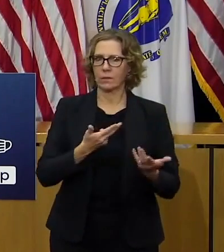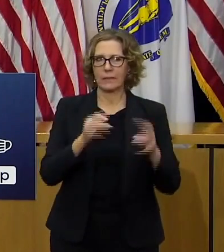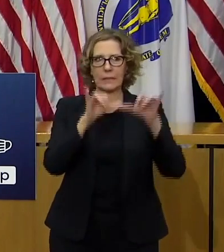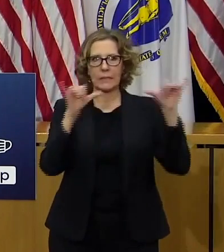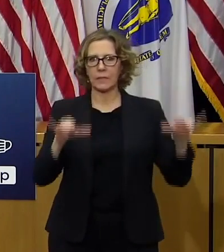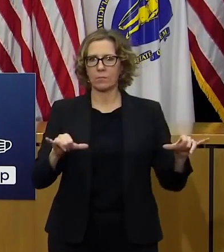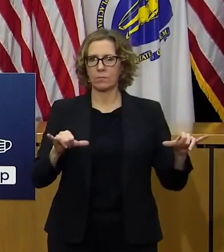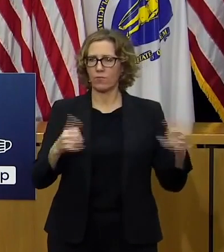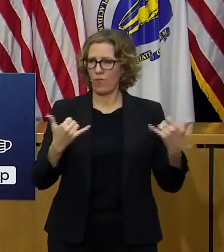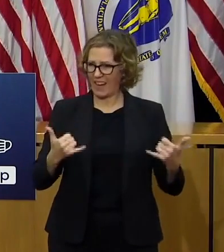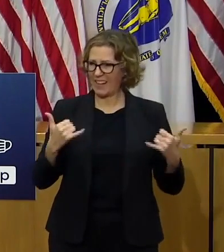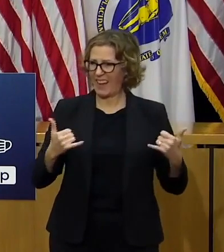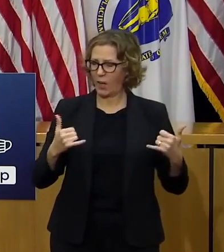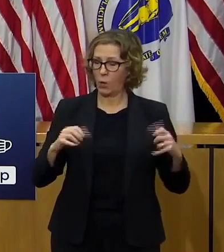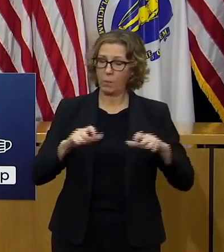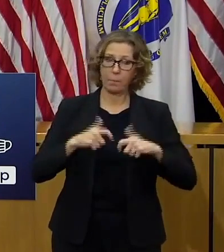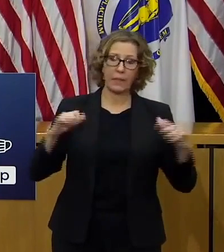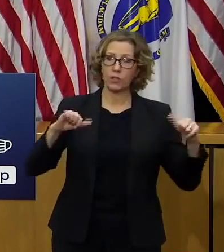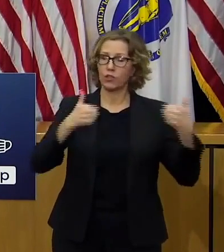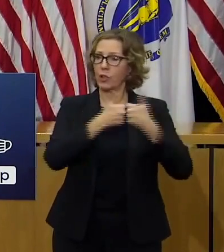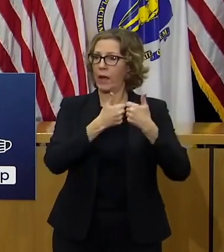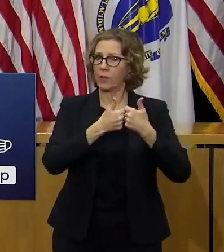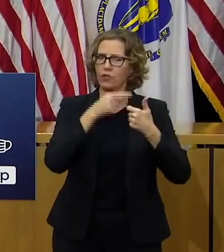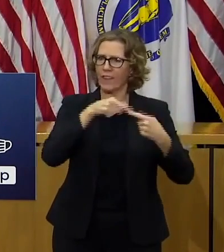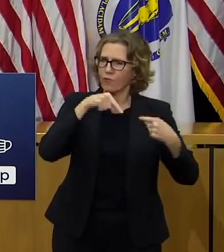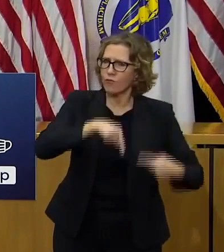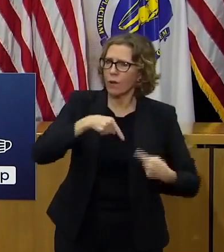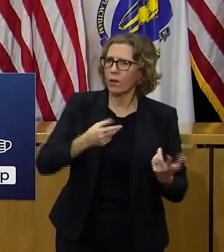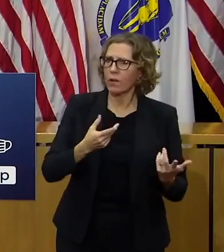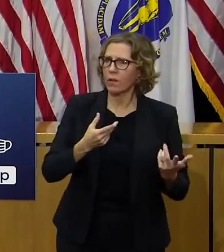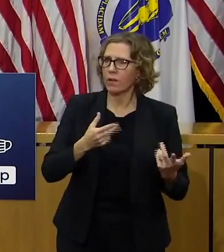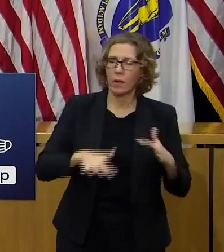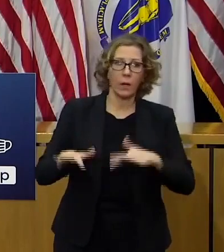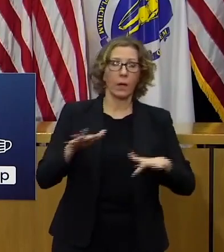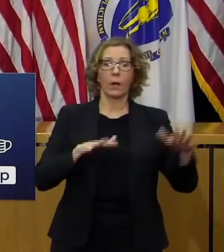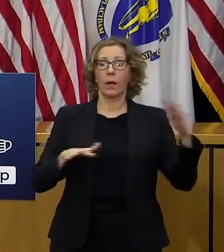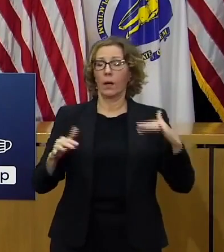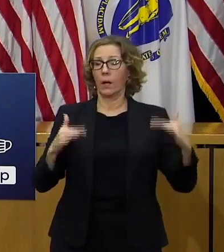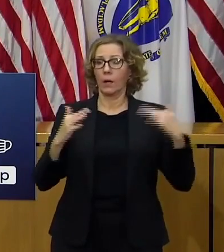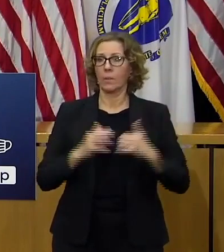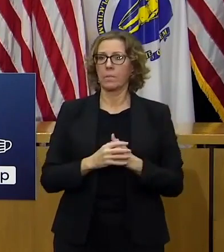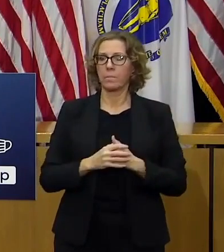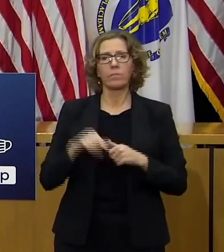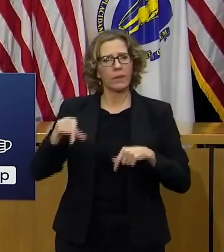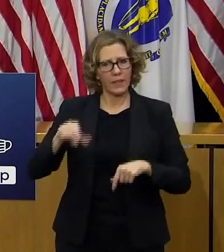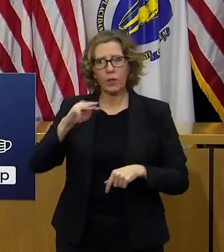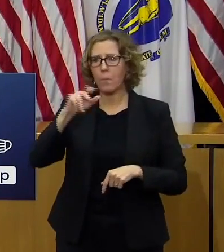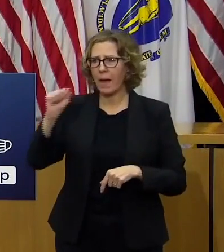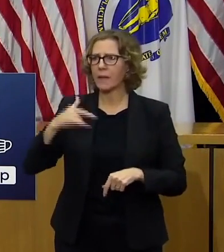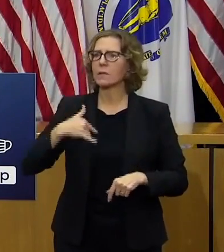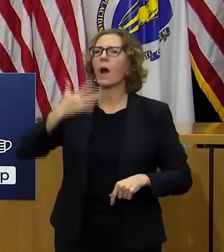now our hospital community is one of the most muscular in the country and one of the most creative and imaginative